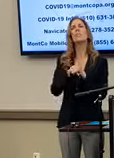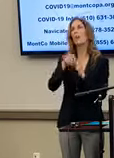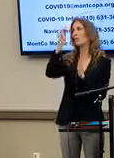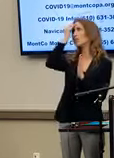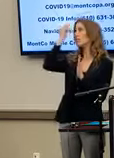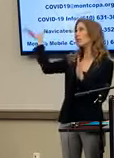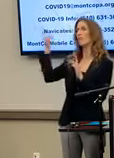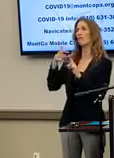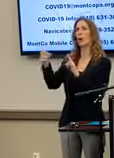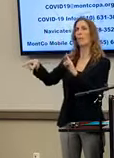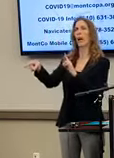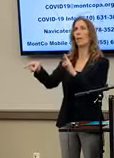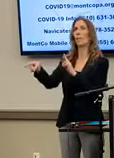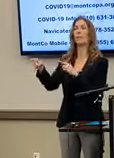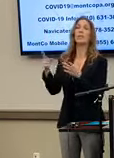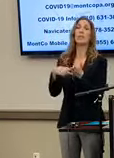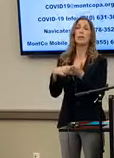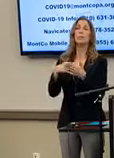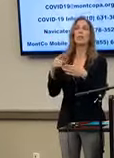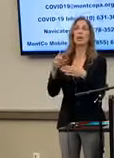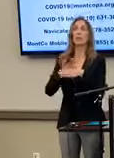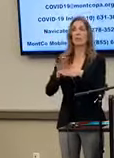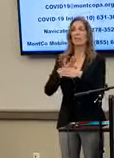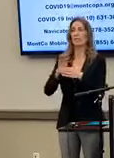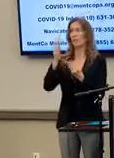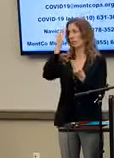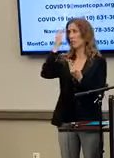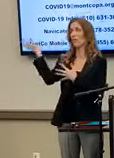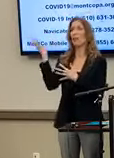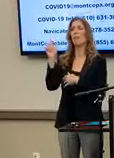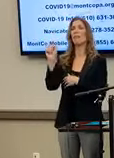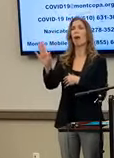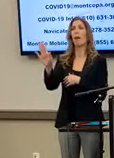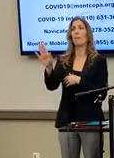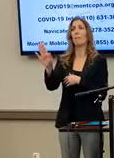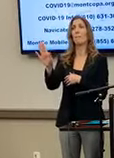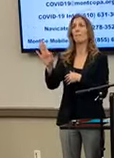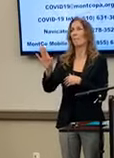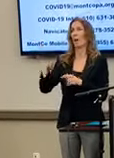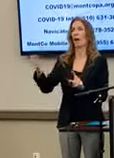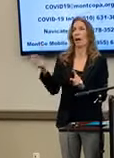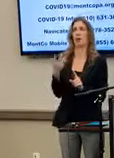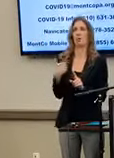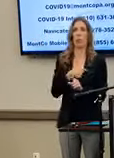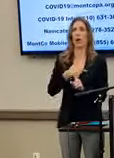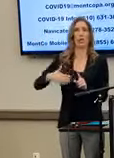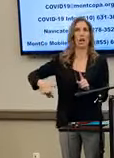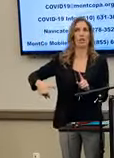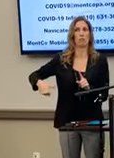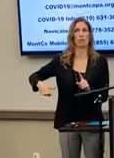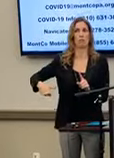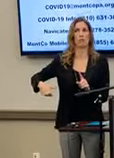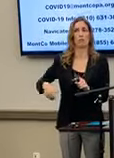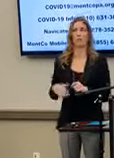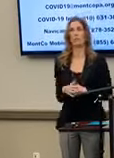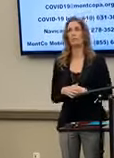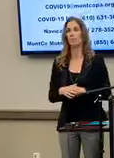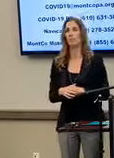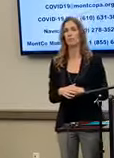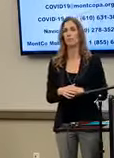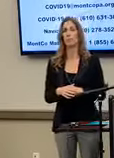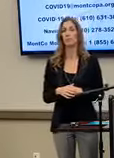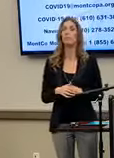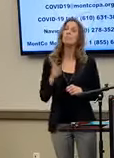and it's possible that the state is getting labs back that haven't made it to us yet. Everything